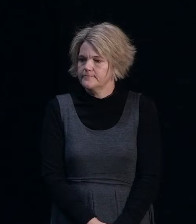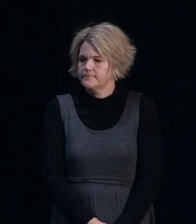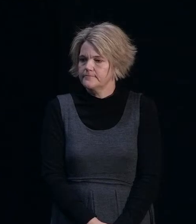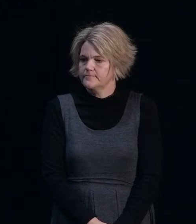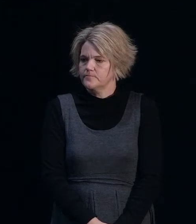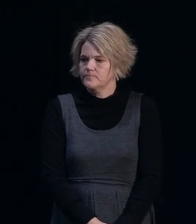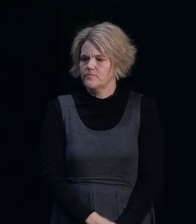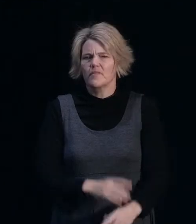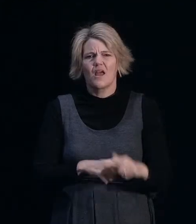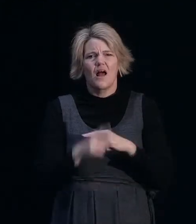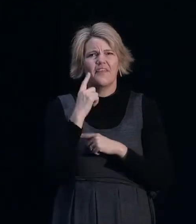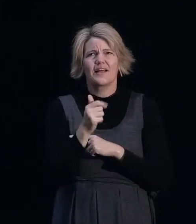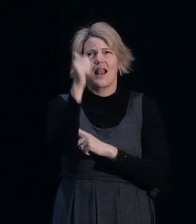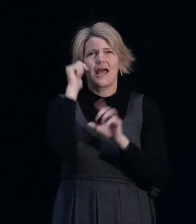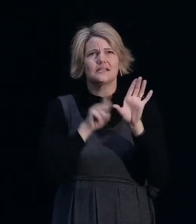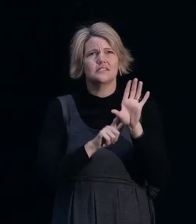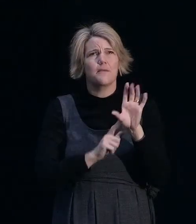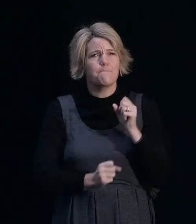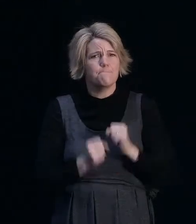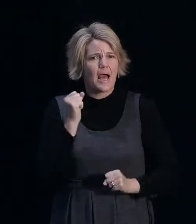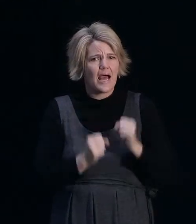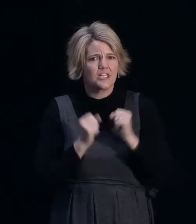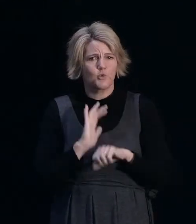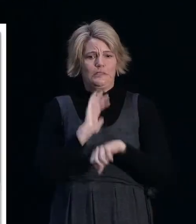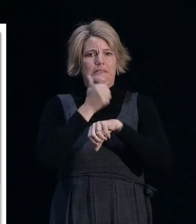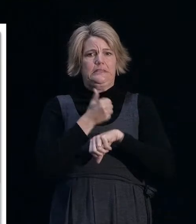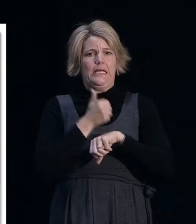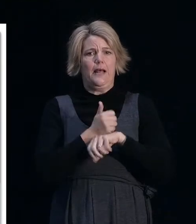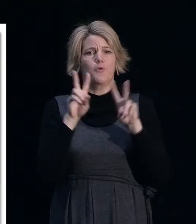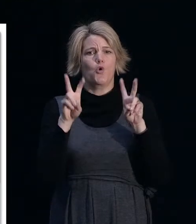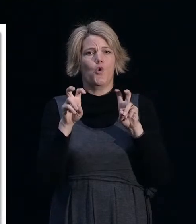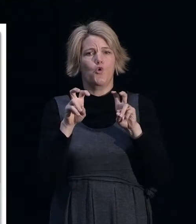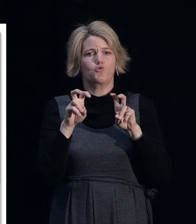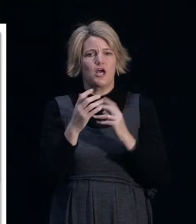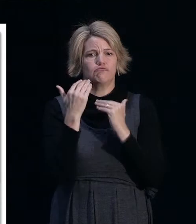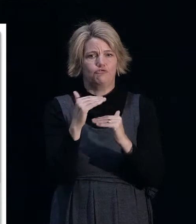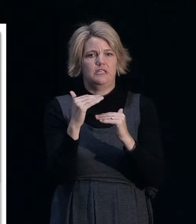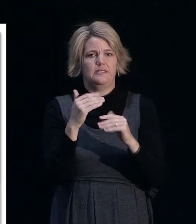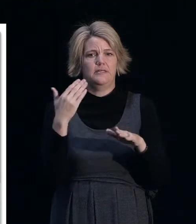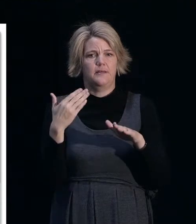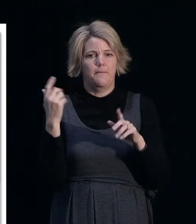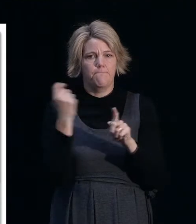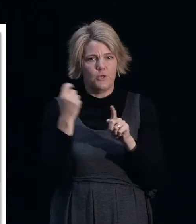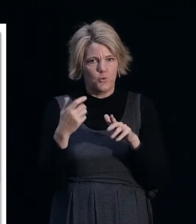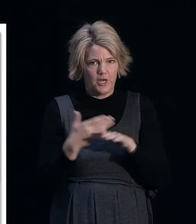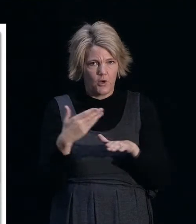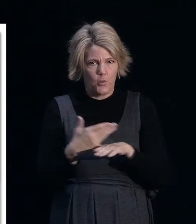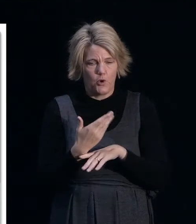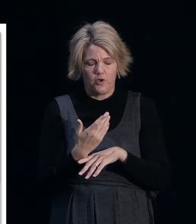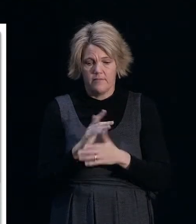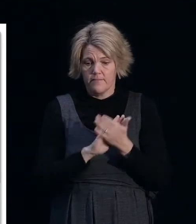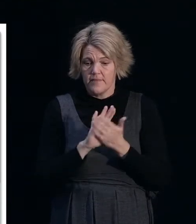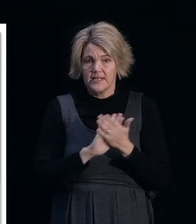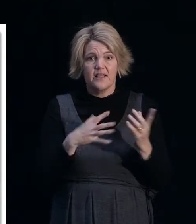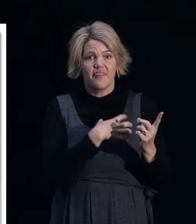In, I think it was March last year, we introduced this thing called restricted building work. And basically government determined that in the